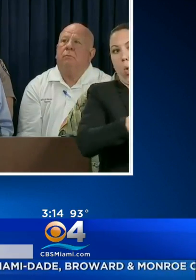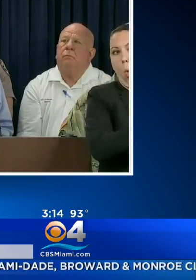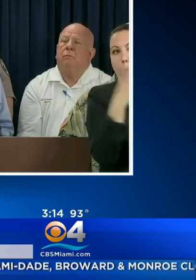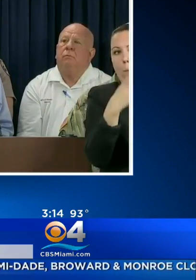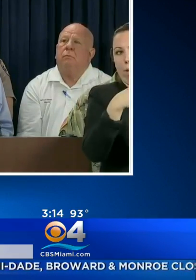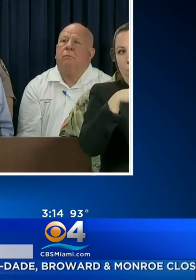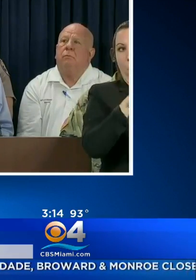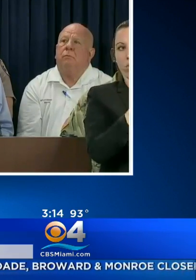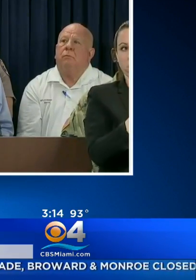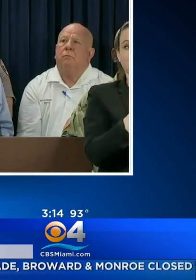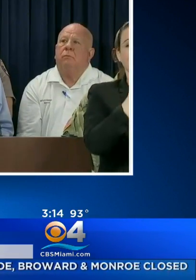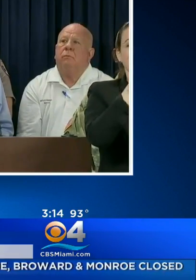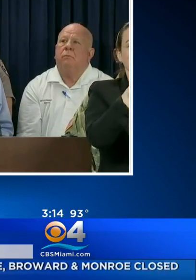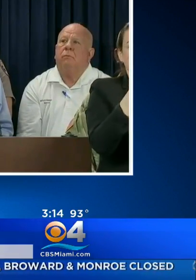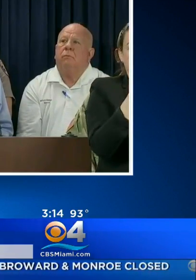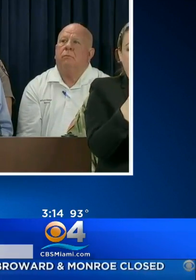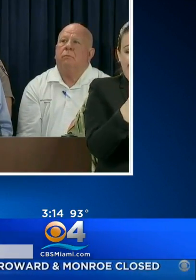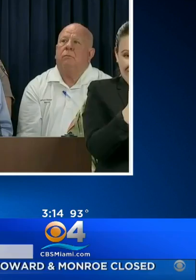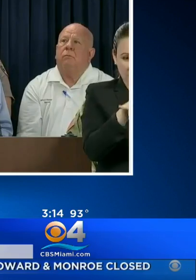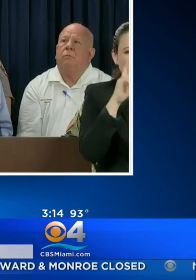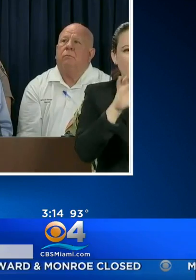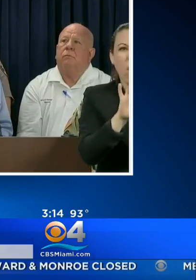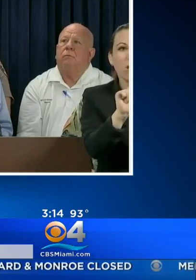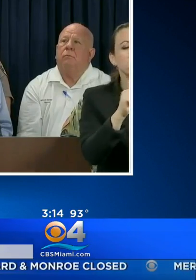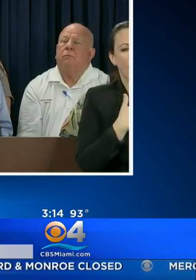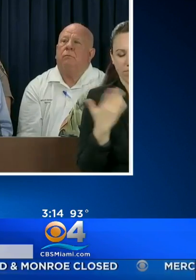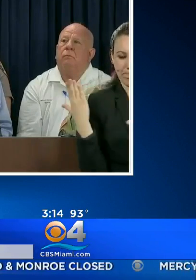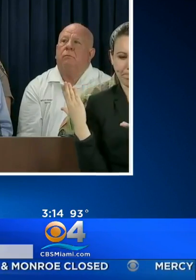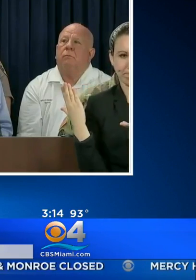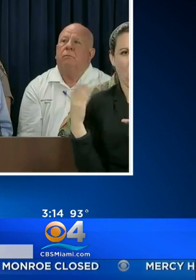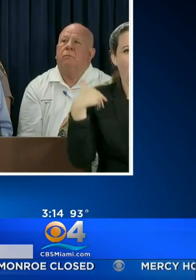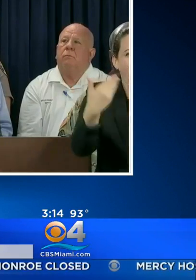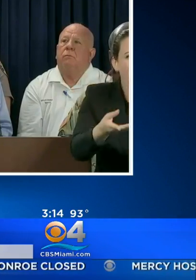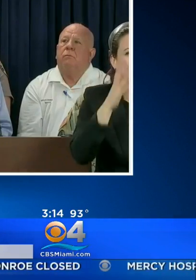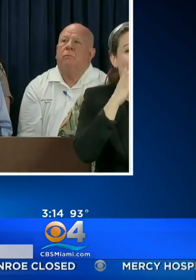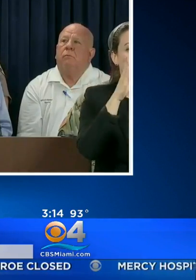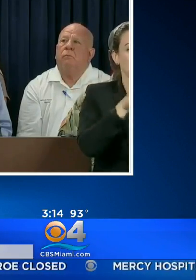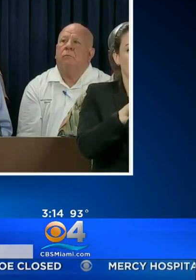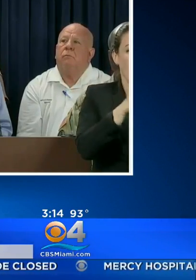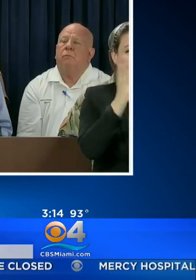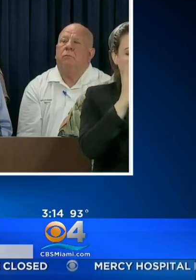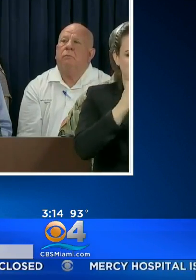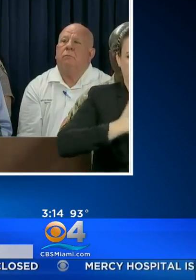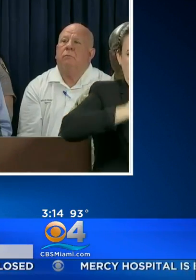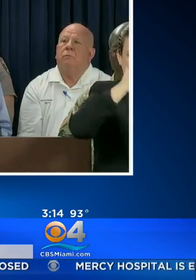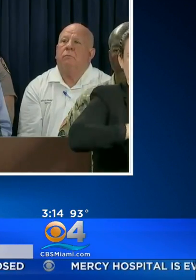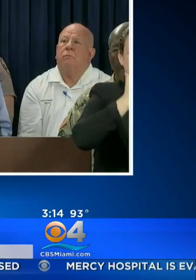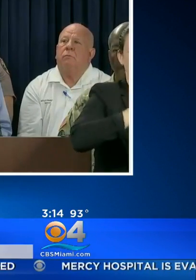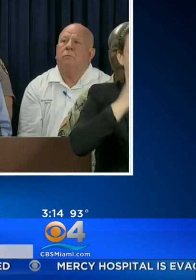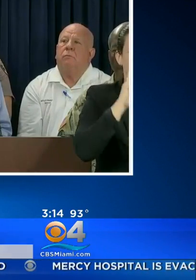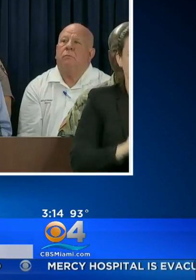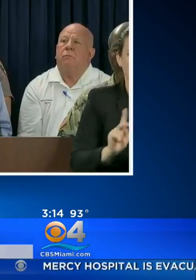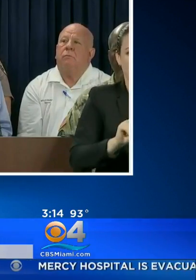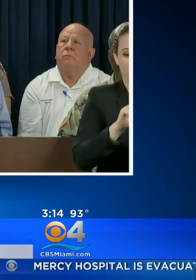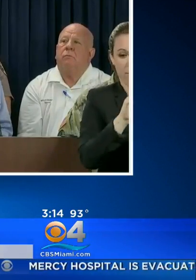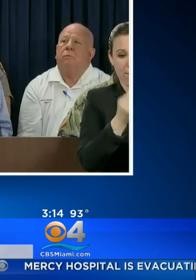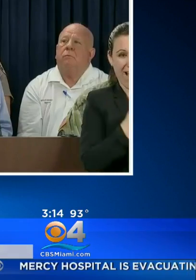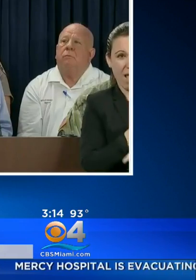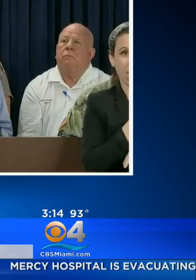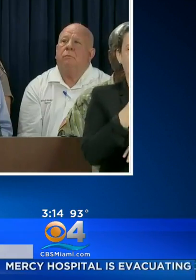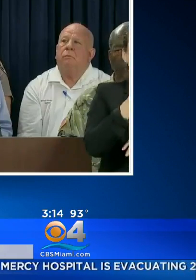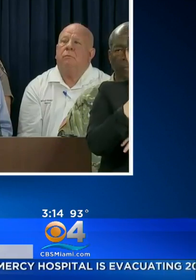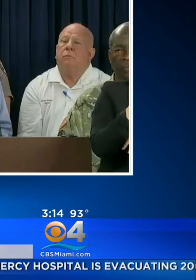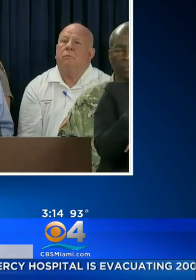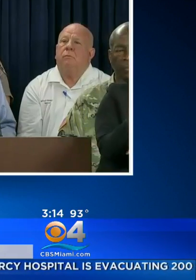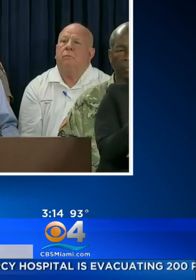THE FLORIDA KEYS. I HAVE OFFERED SCHOOL BUSES FOR TRANSPORTATION NEEDS IN MONROE, MIAMI-DADE AND BROWARD COUNTIES. AT